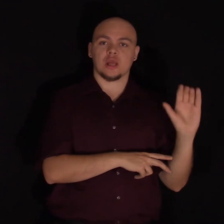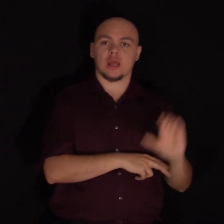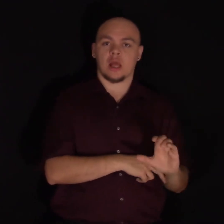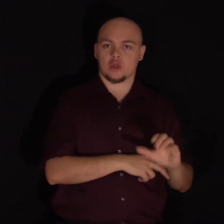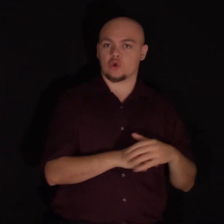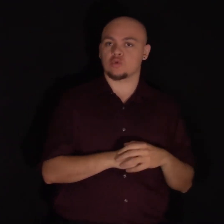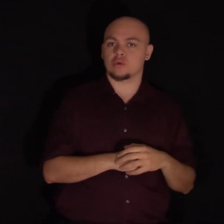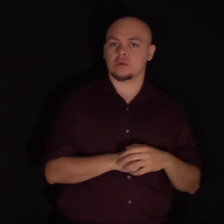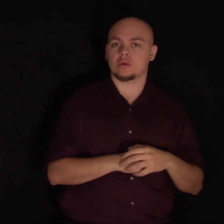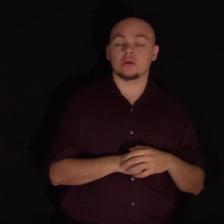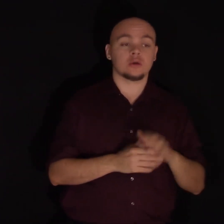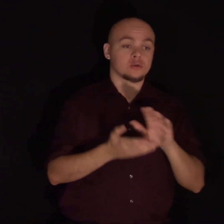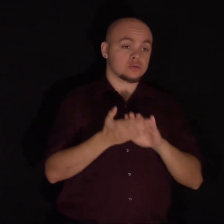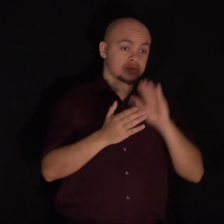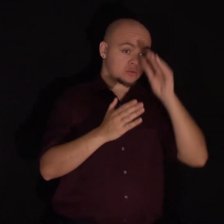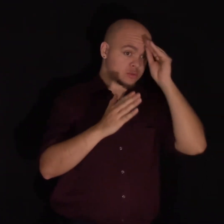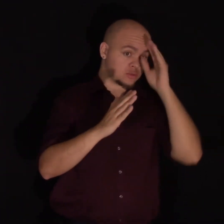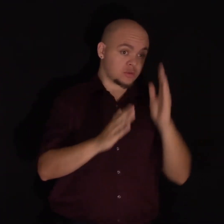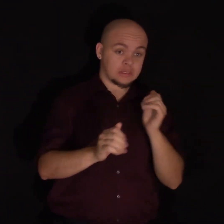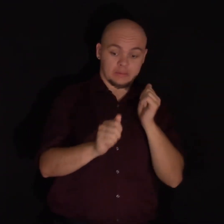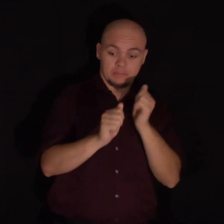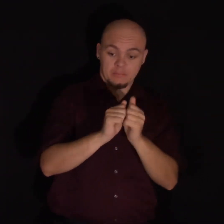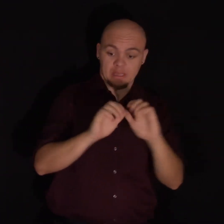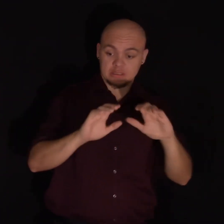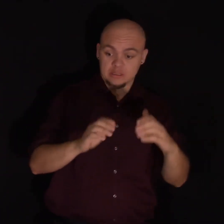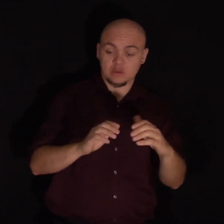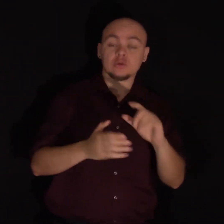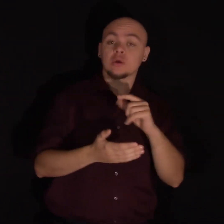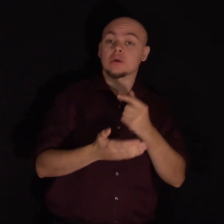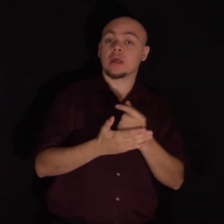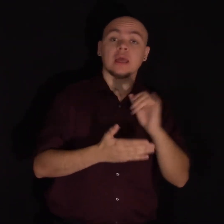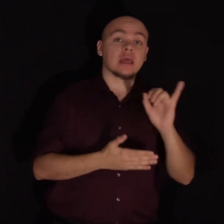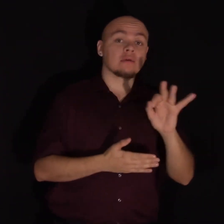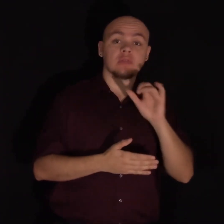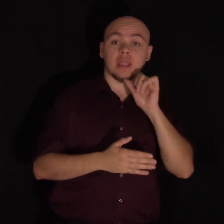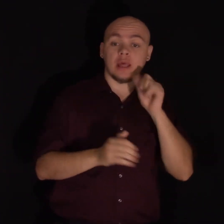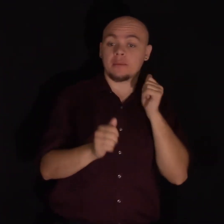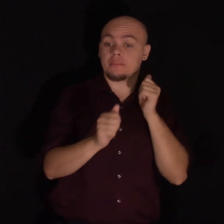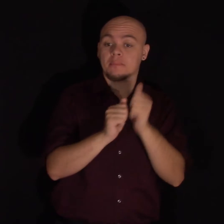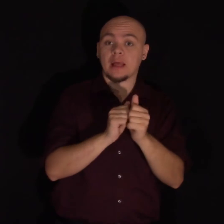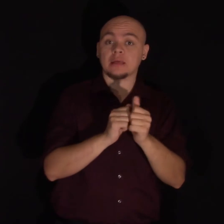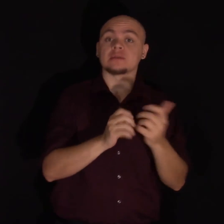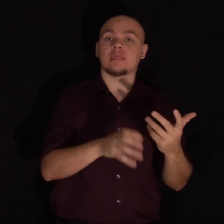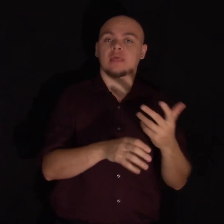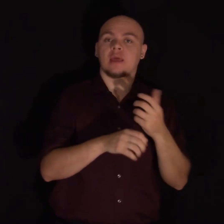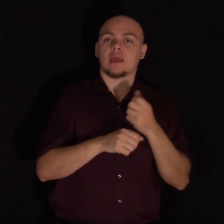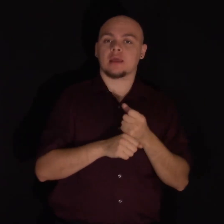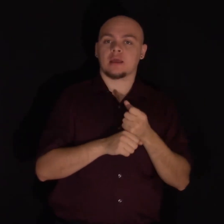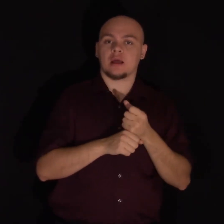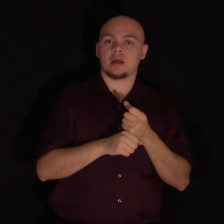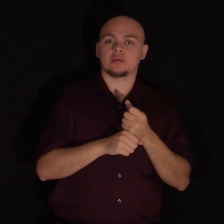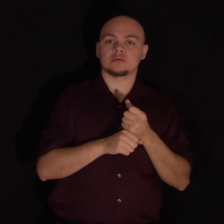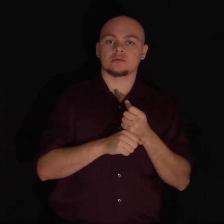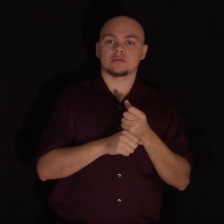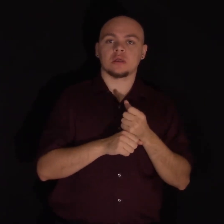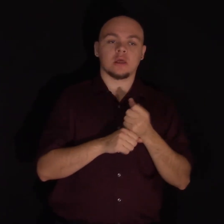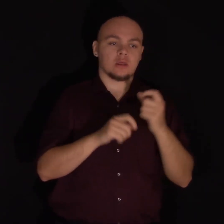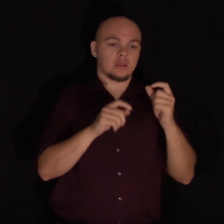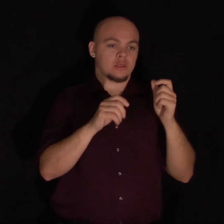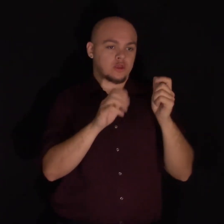certain number of courses to graduate and if they didn't pass a course, they got the grade not yet.